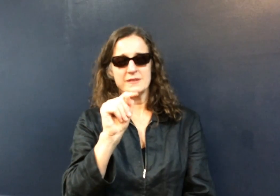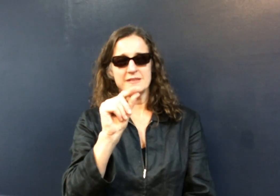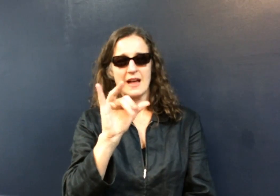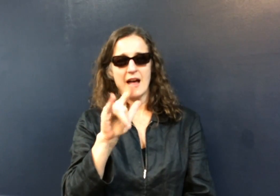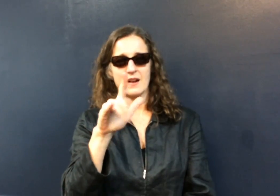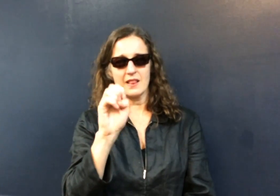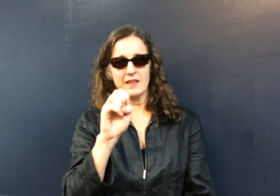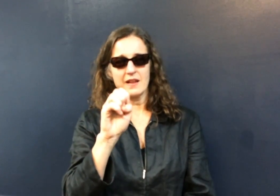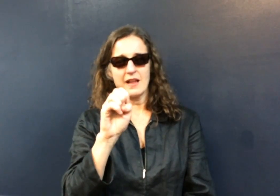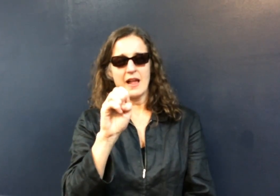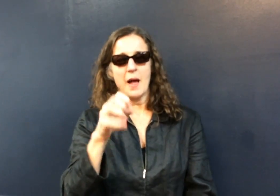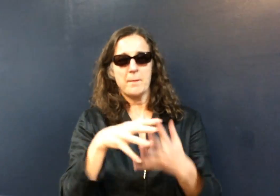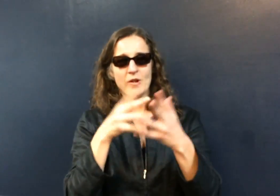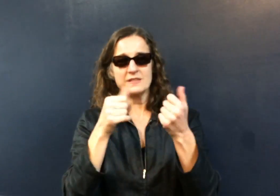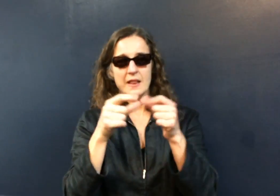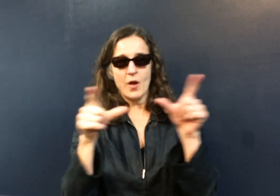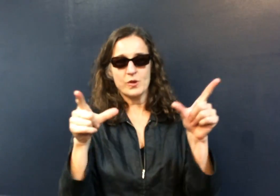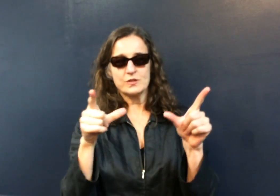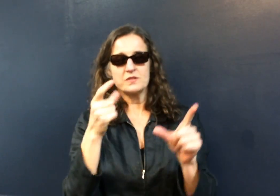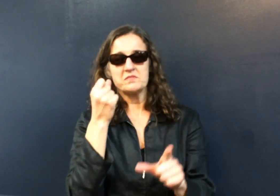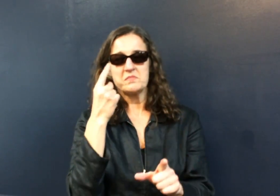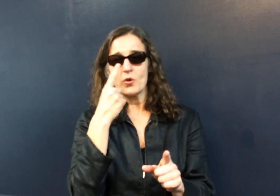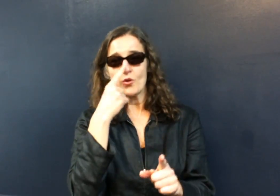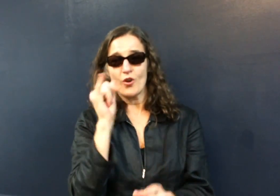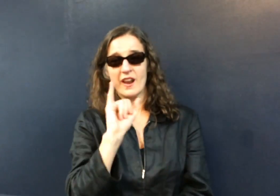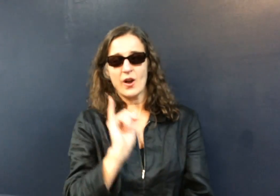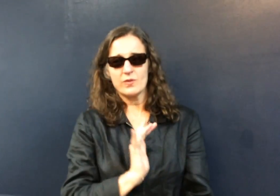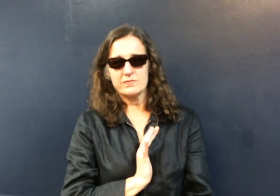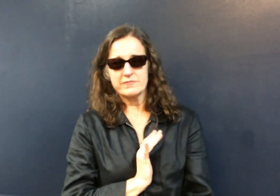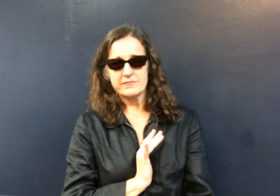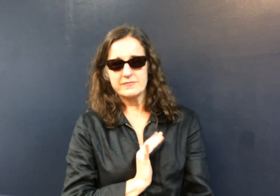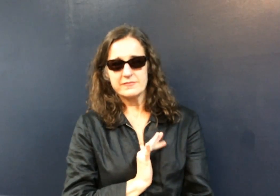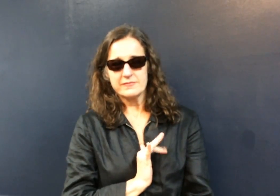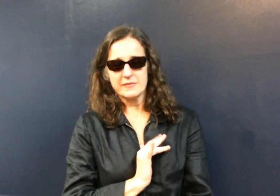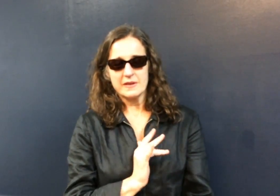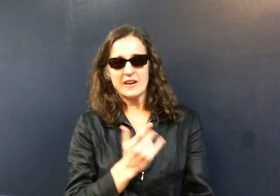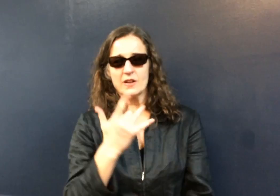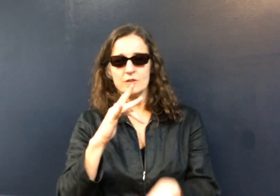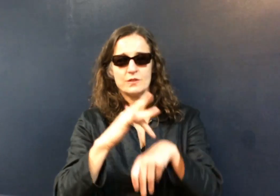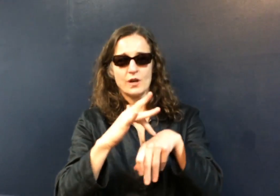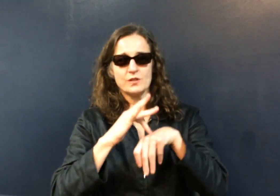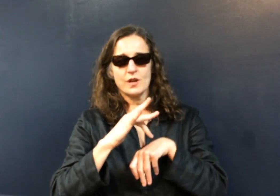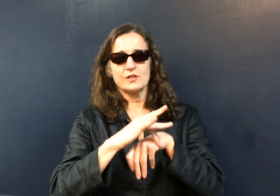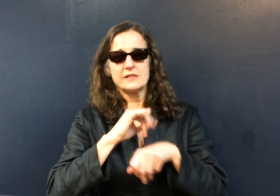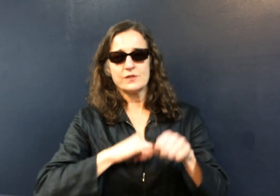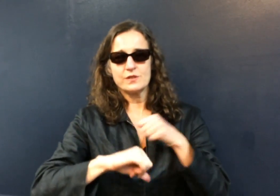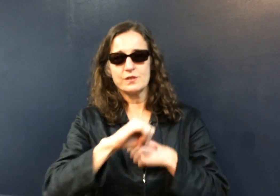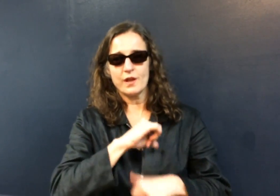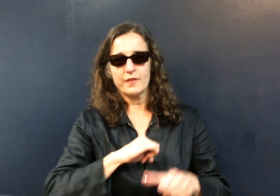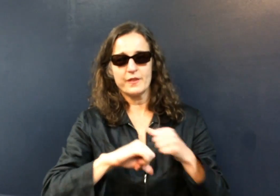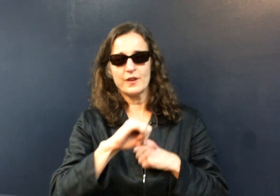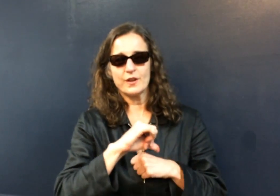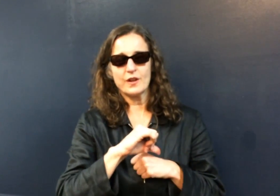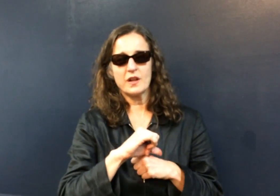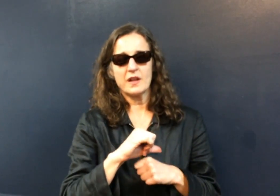We developed a language called Protactile American Sign Language . This language is based on touch.